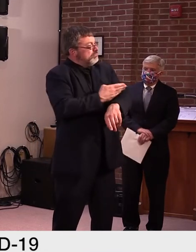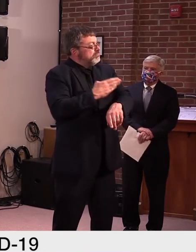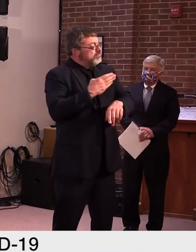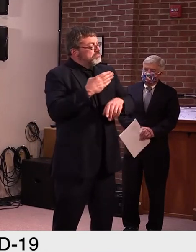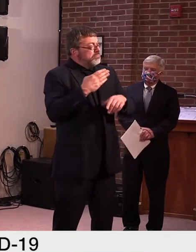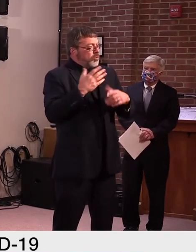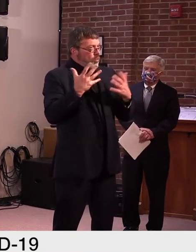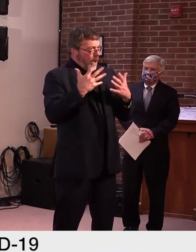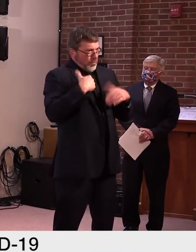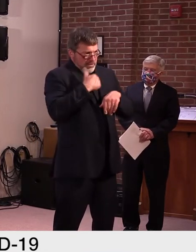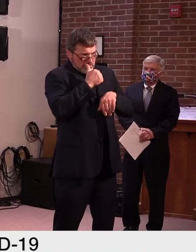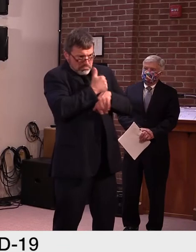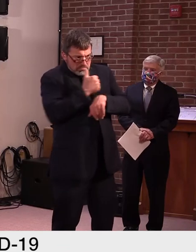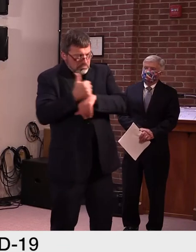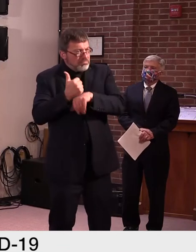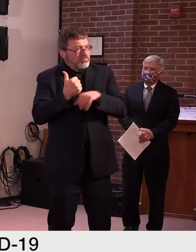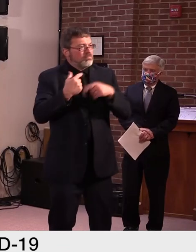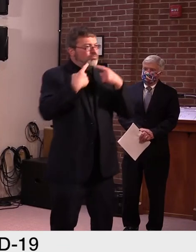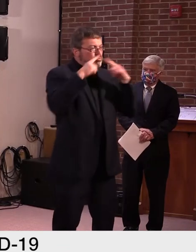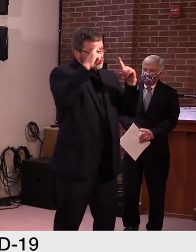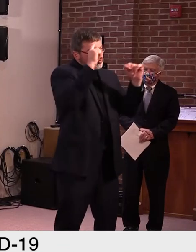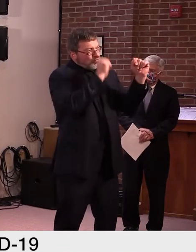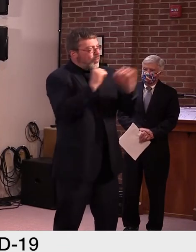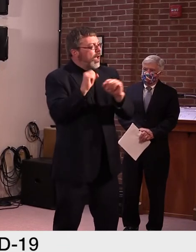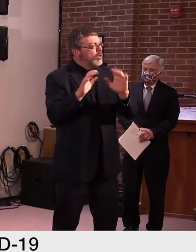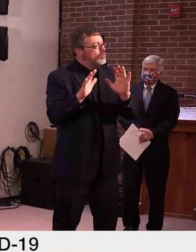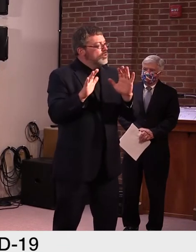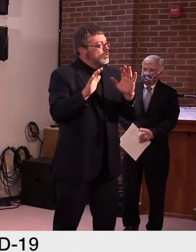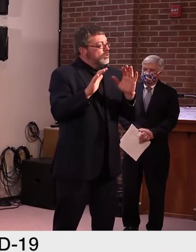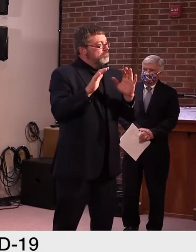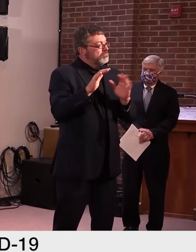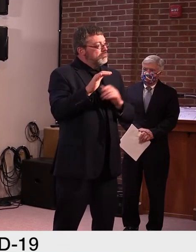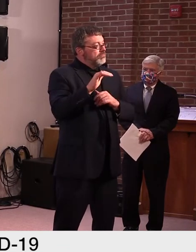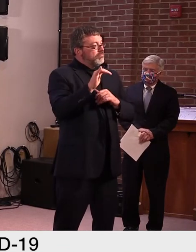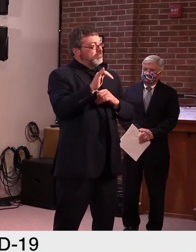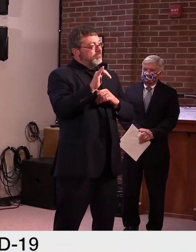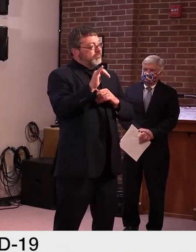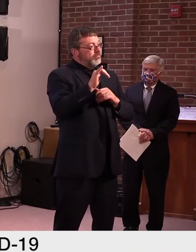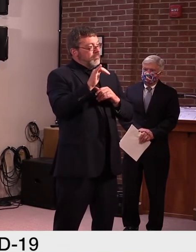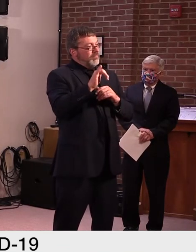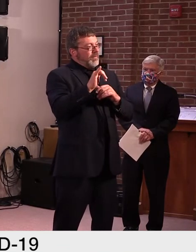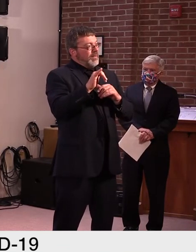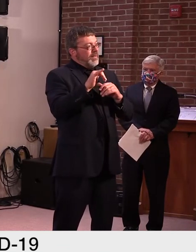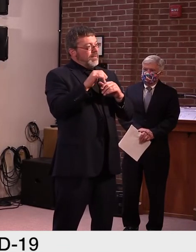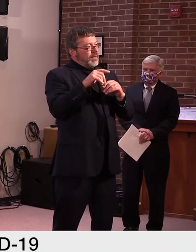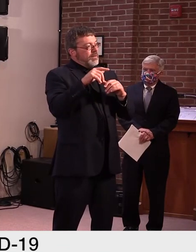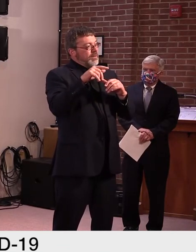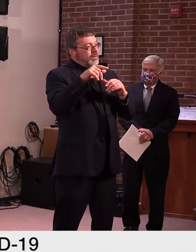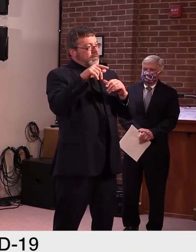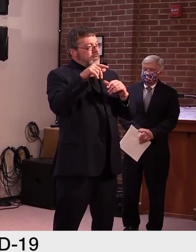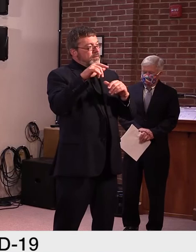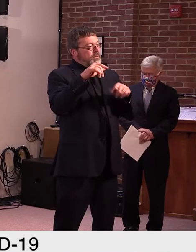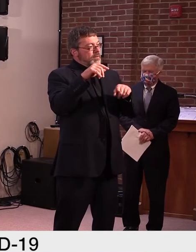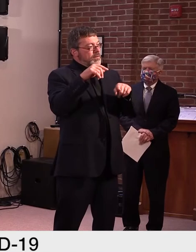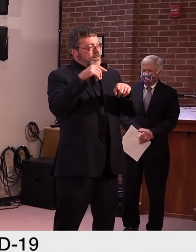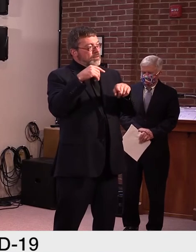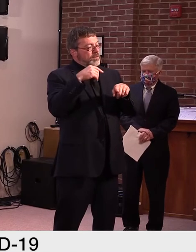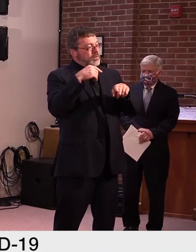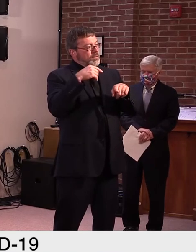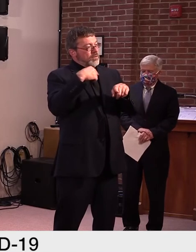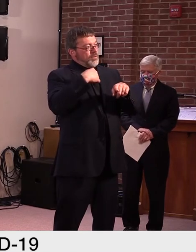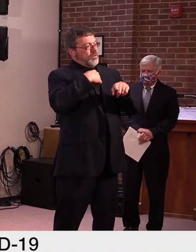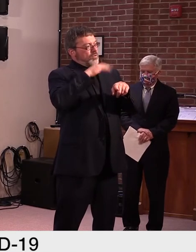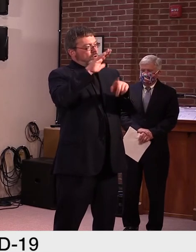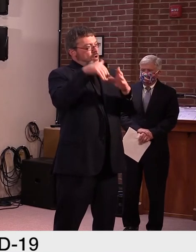have some work to do, though, with the all-payer model. It's, uh, it's got some challenges. Uh, we, uh, we just received a letter from,